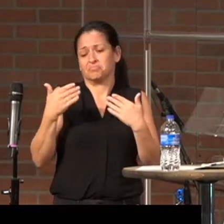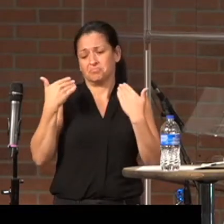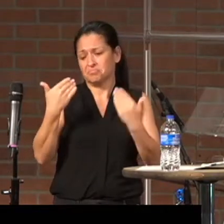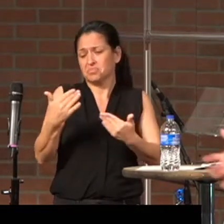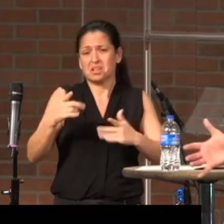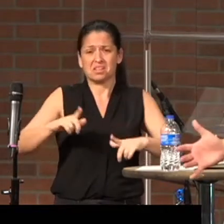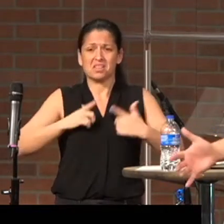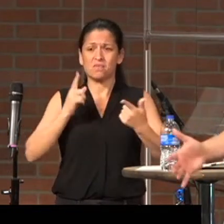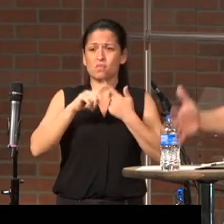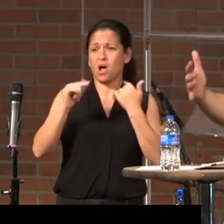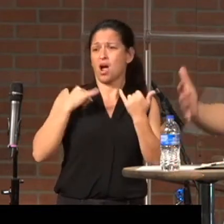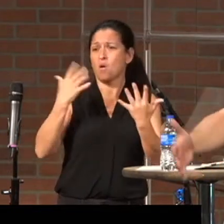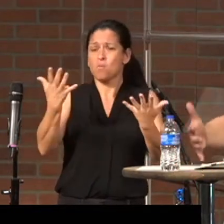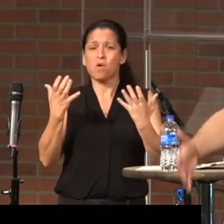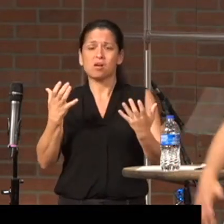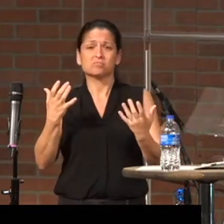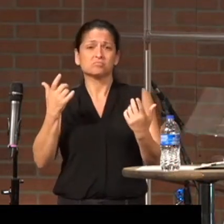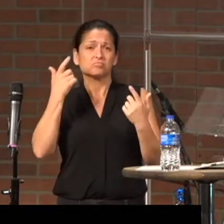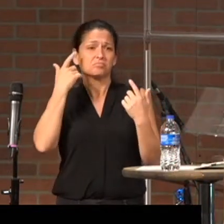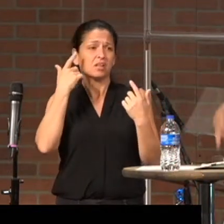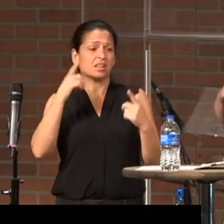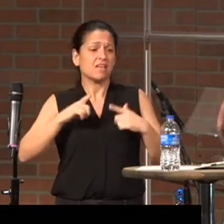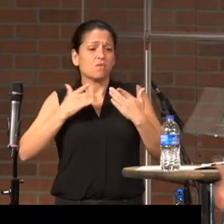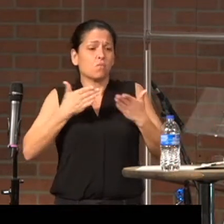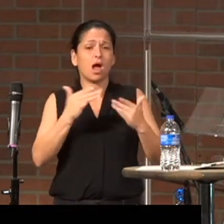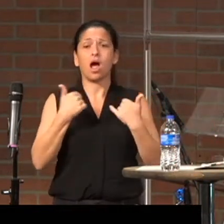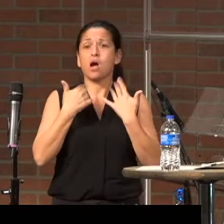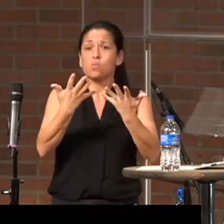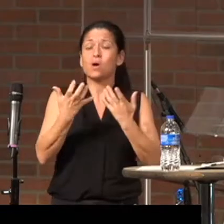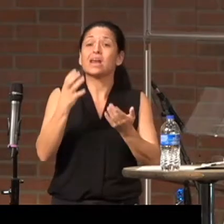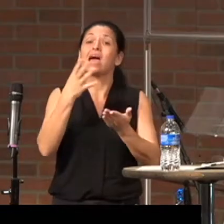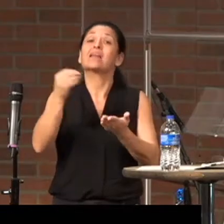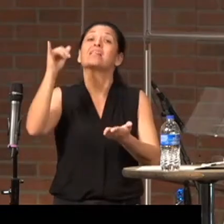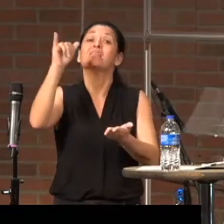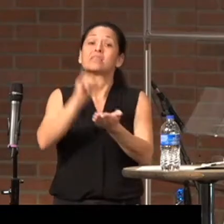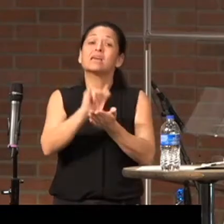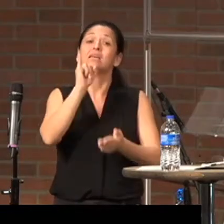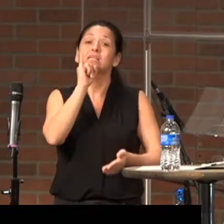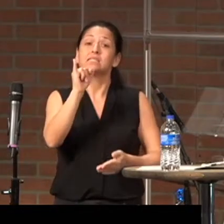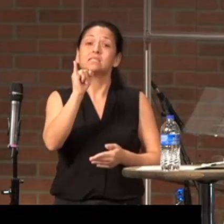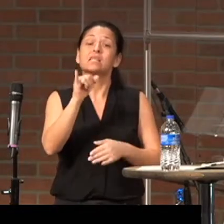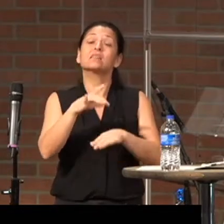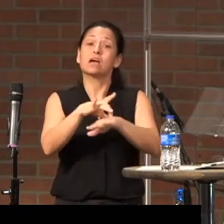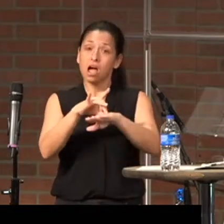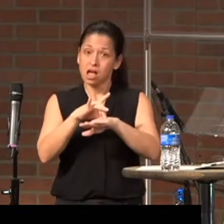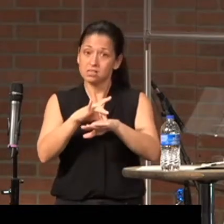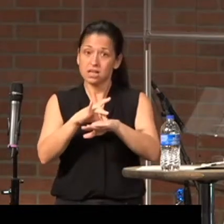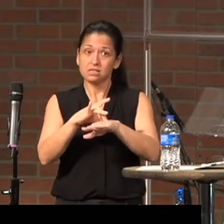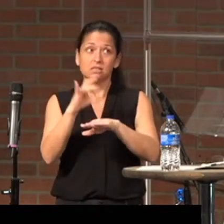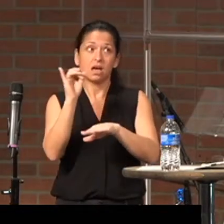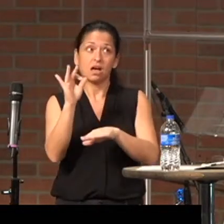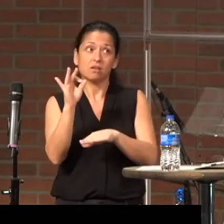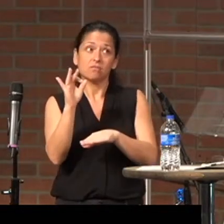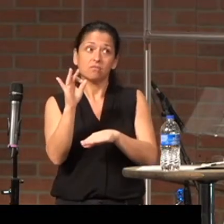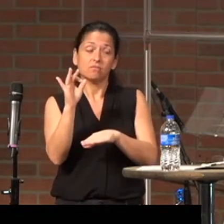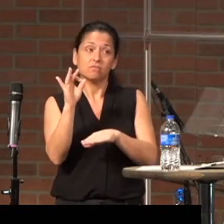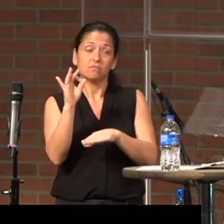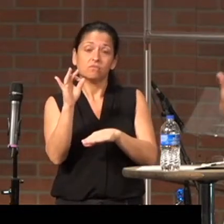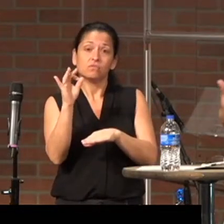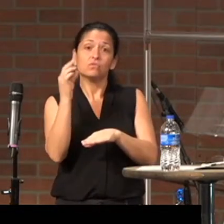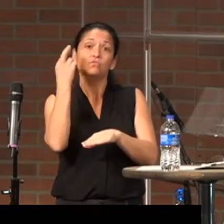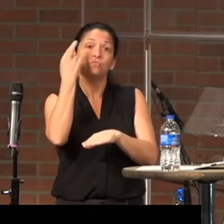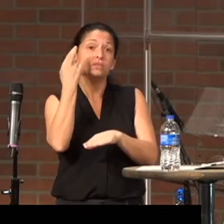do whatever I want to, live the way that I want, and that is the context in which Peter